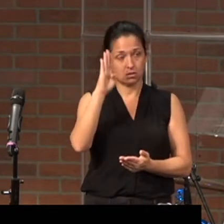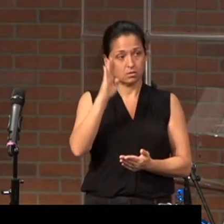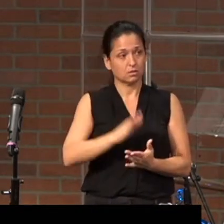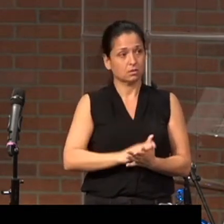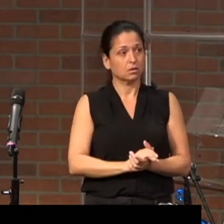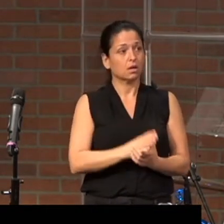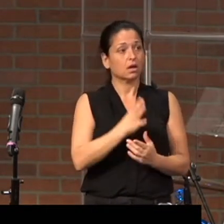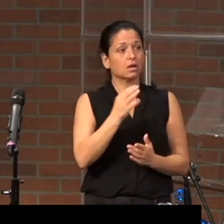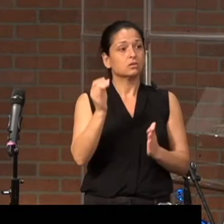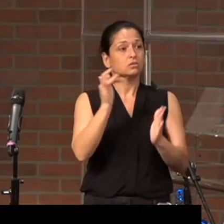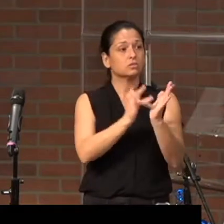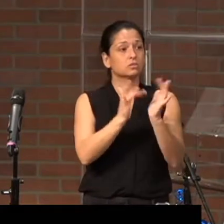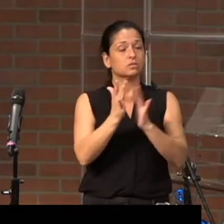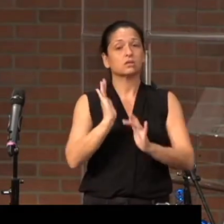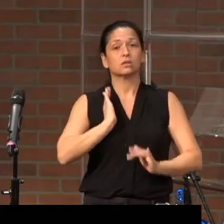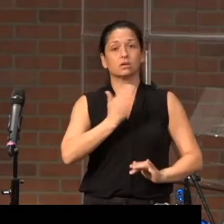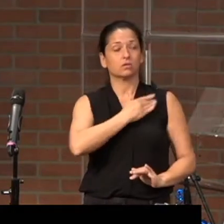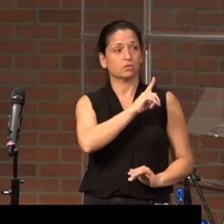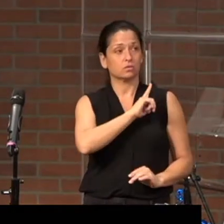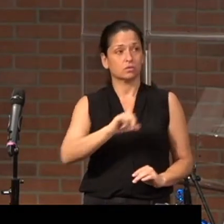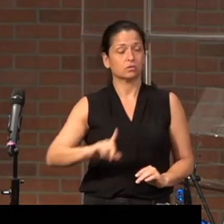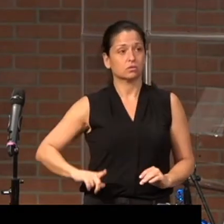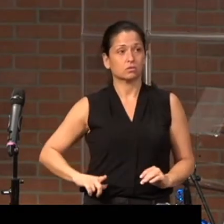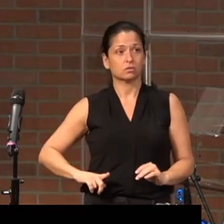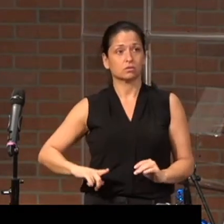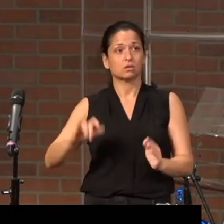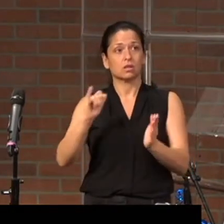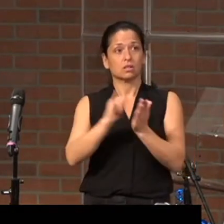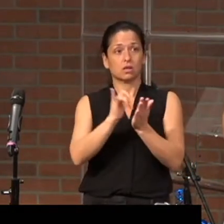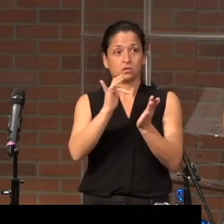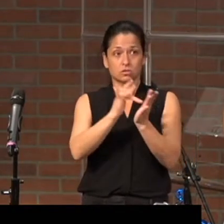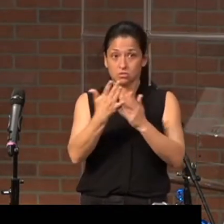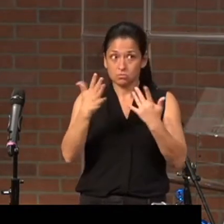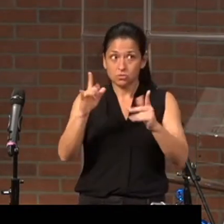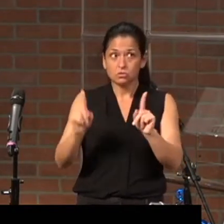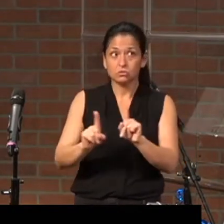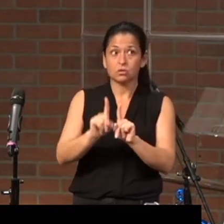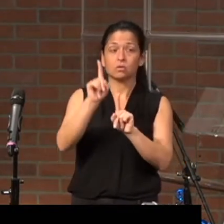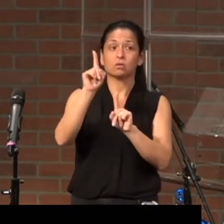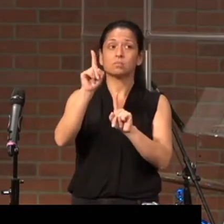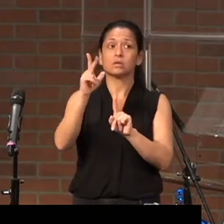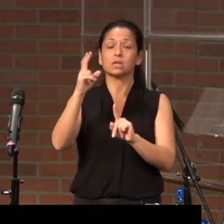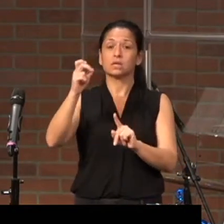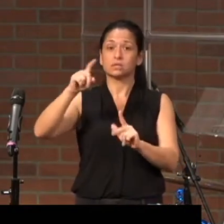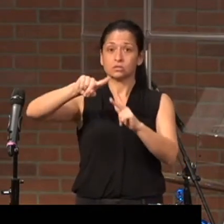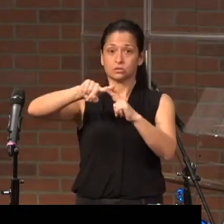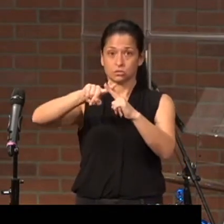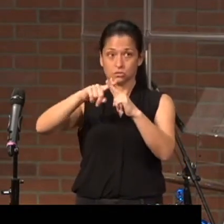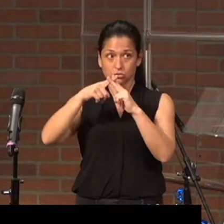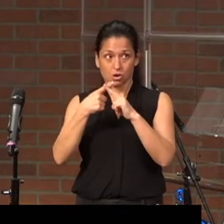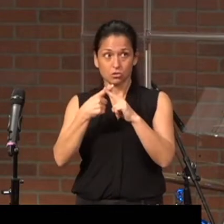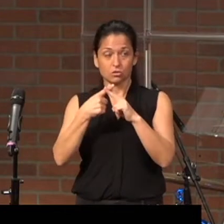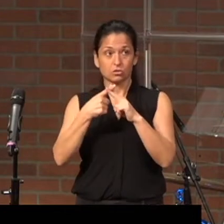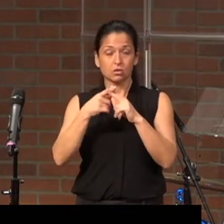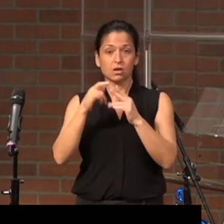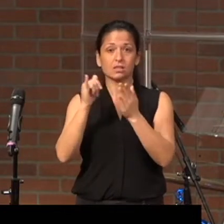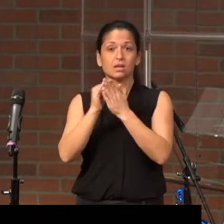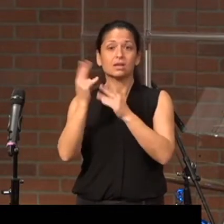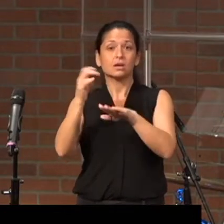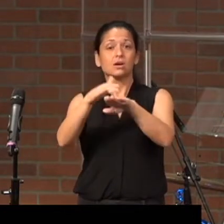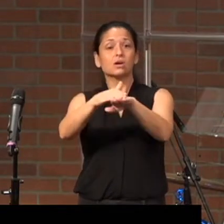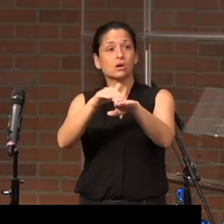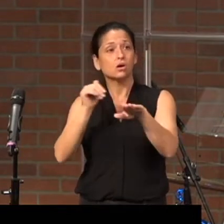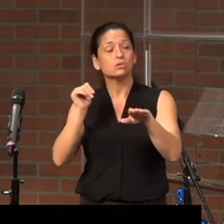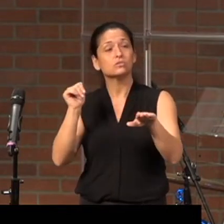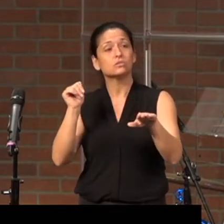and of Jesus our Lord. That Jesus shows up, that he initiates, that he calls,